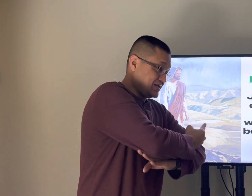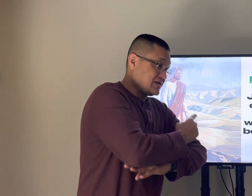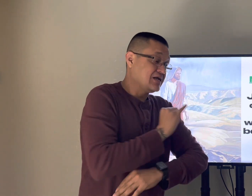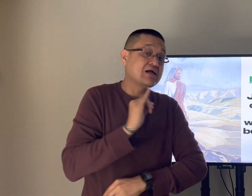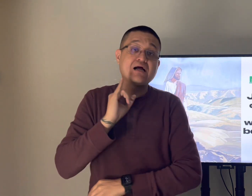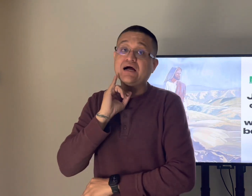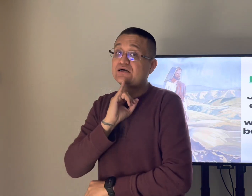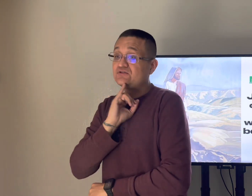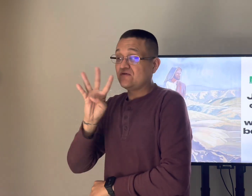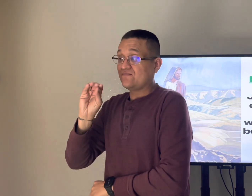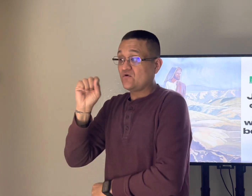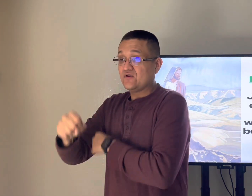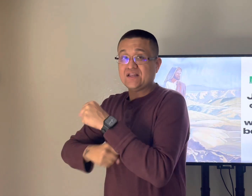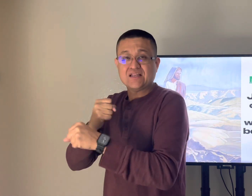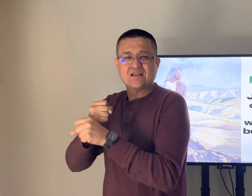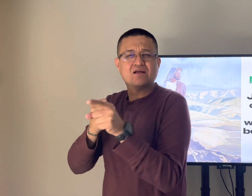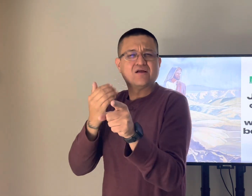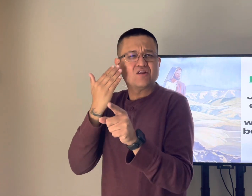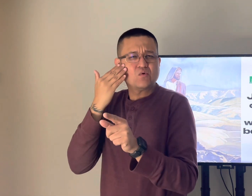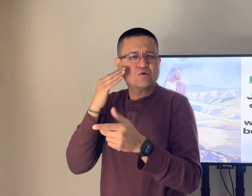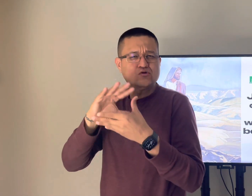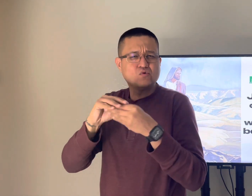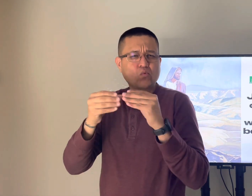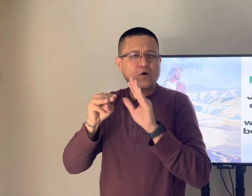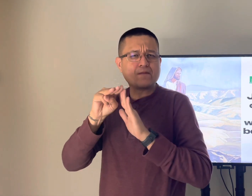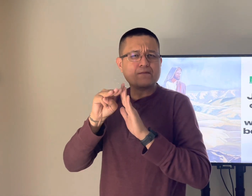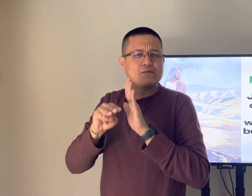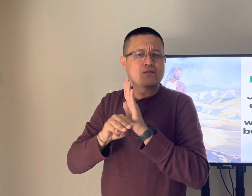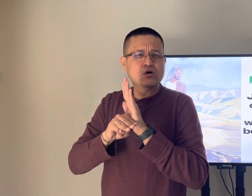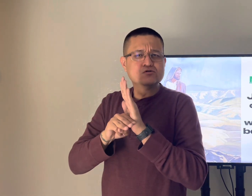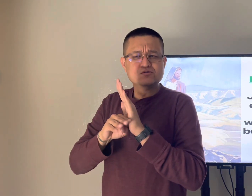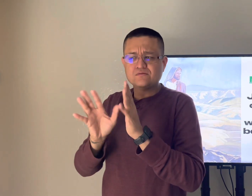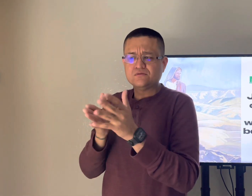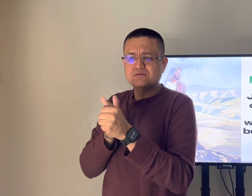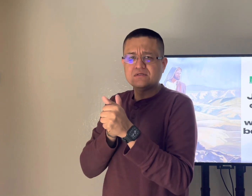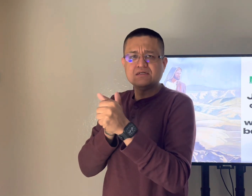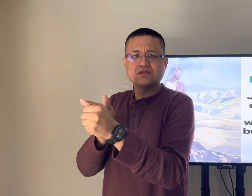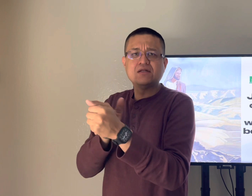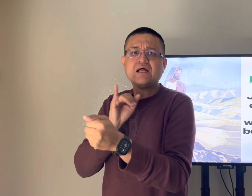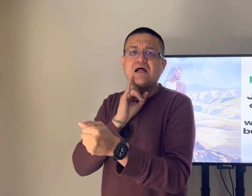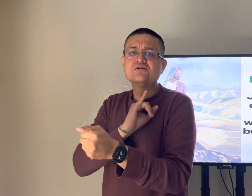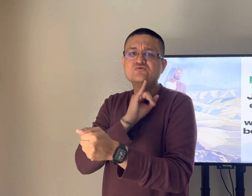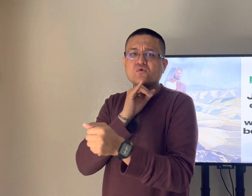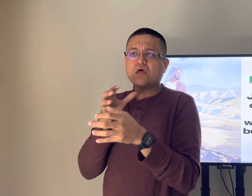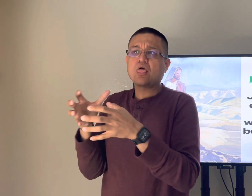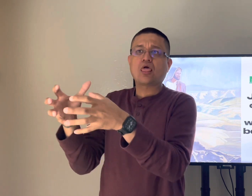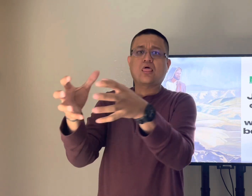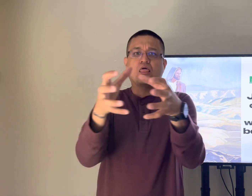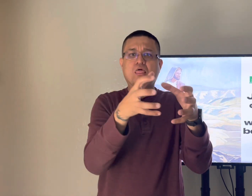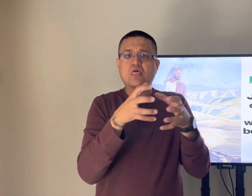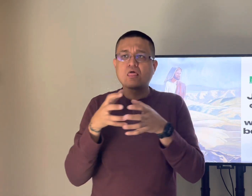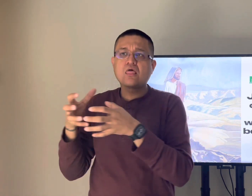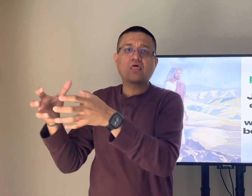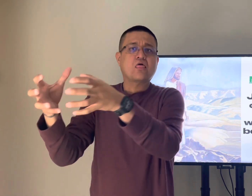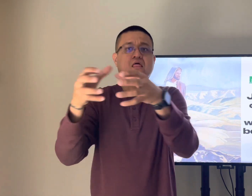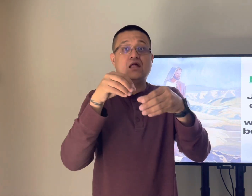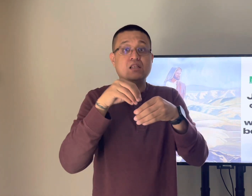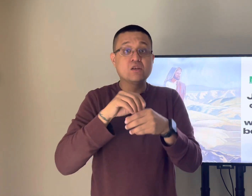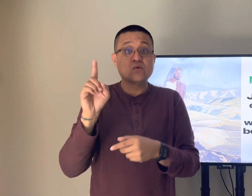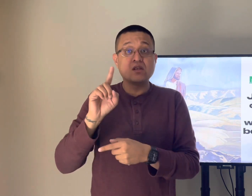jesus was in the wilderness for 40 days but israel was in the wilderness for 40 years we know the story about